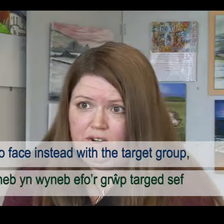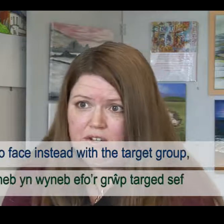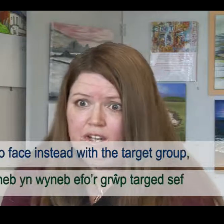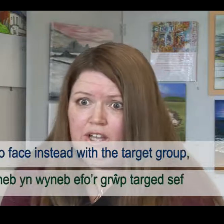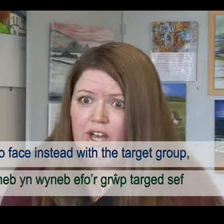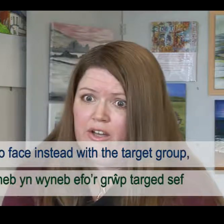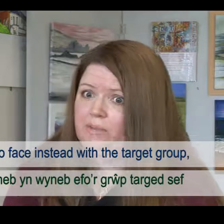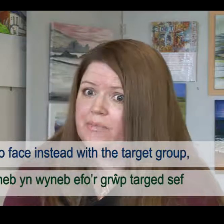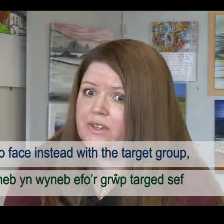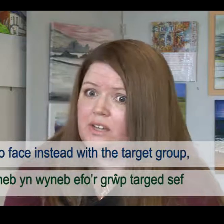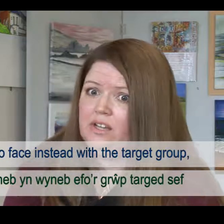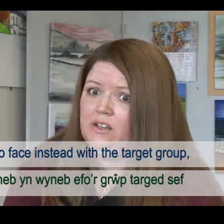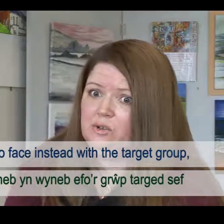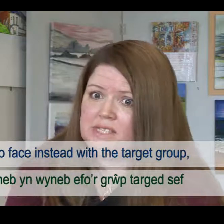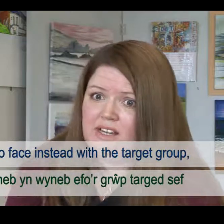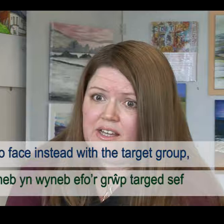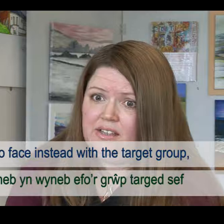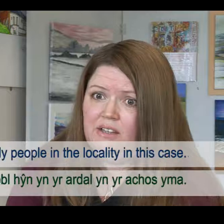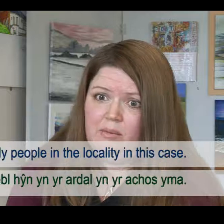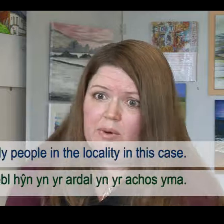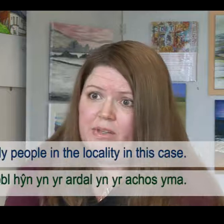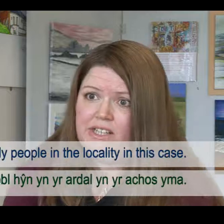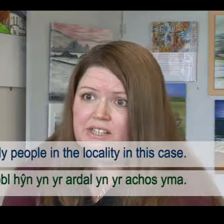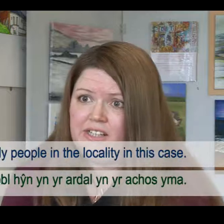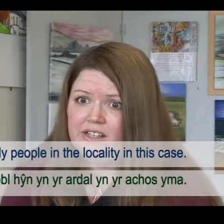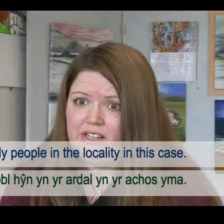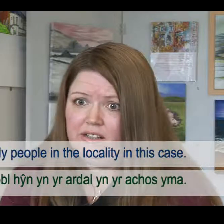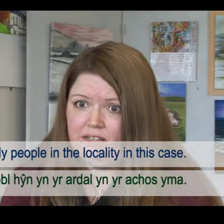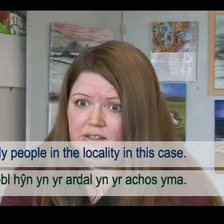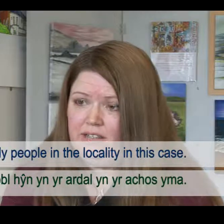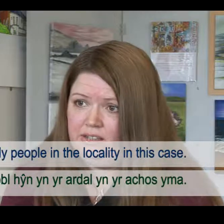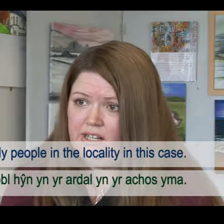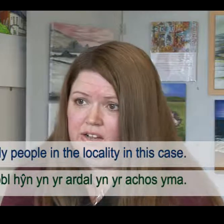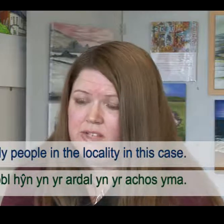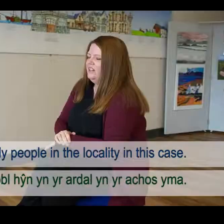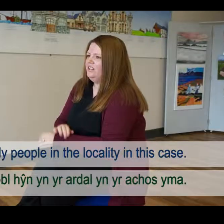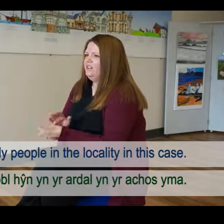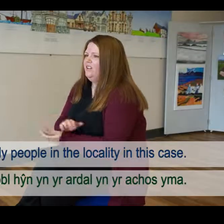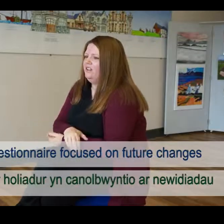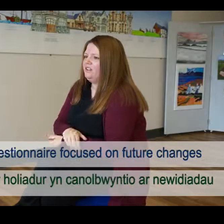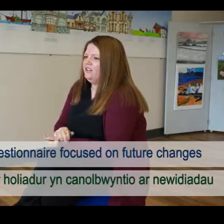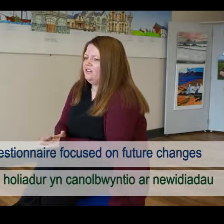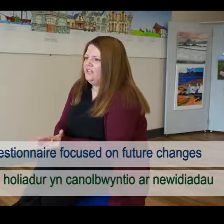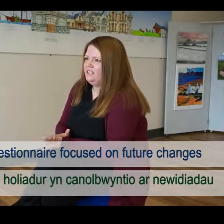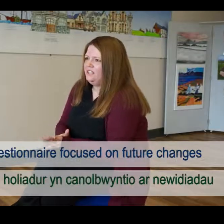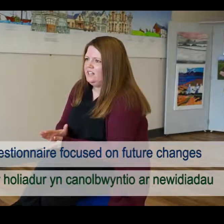the target group of people in the area. This The name is is called